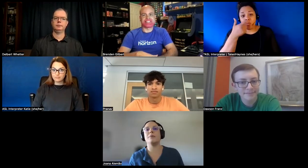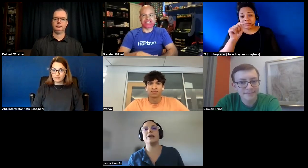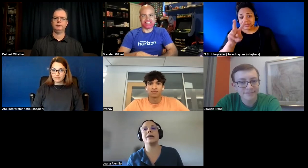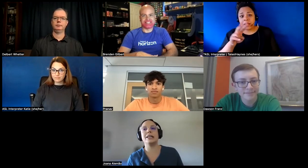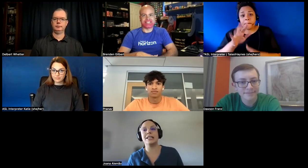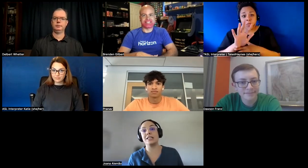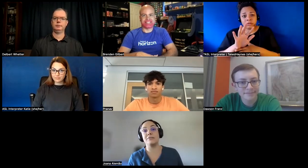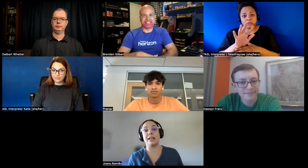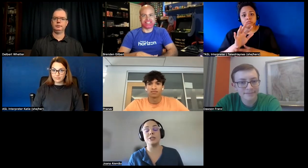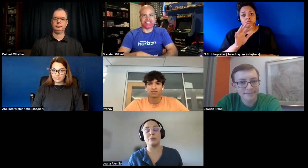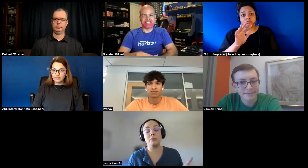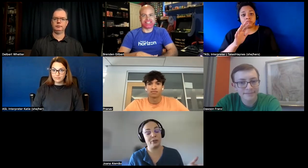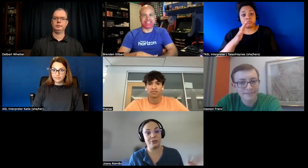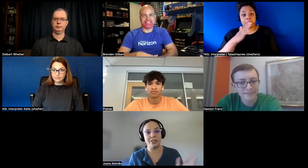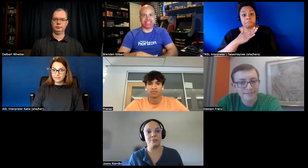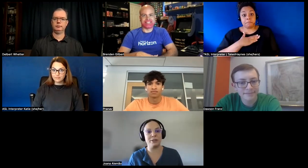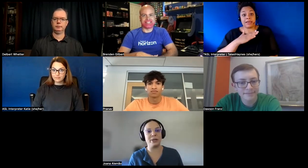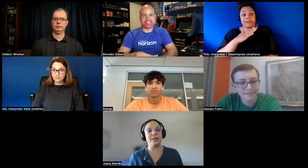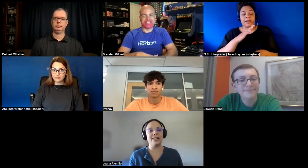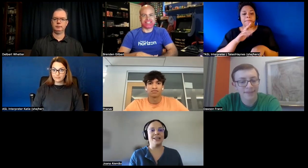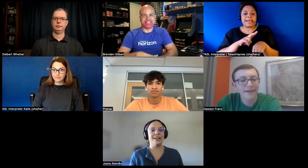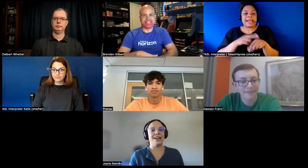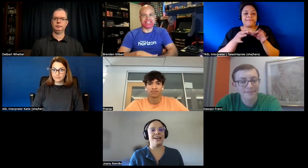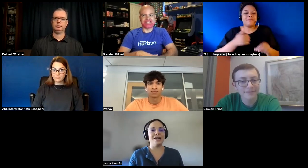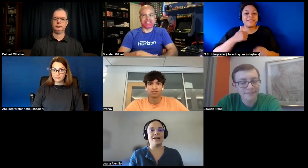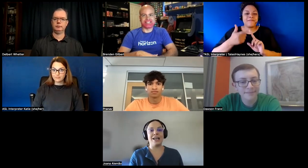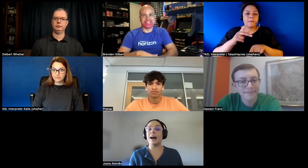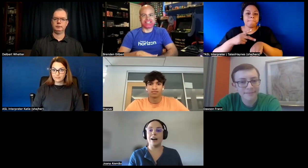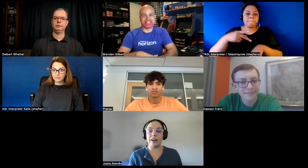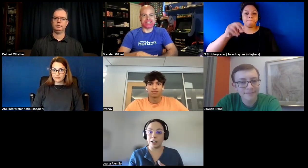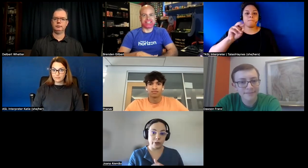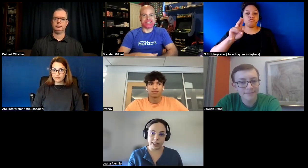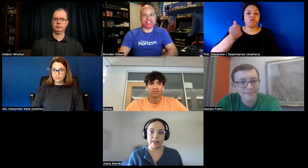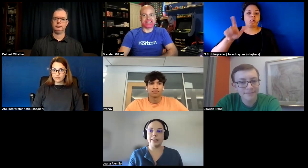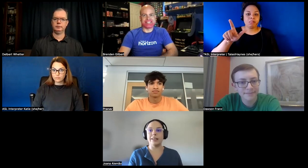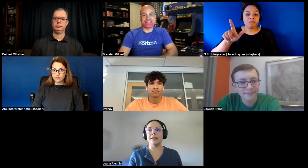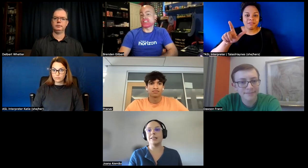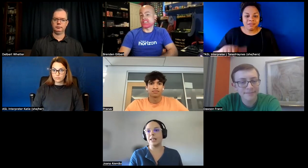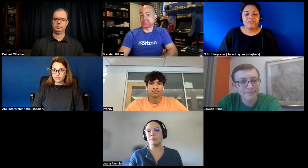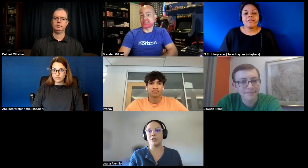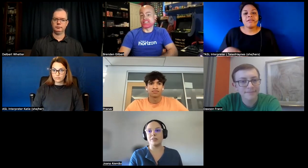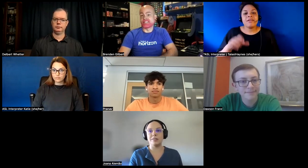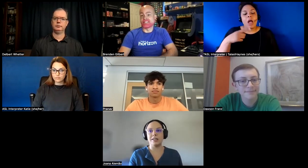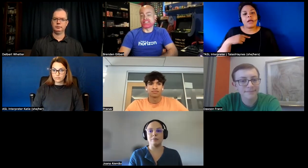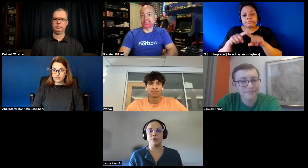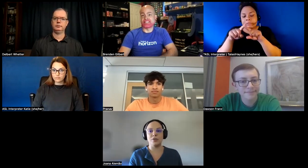my native language i'm portuguese by the way uh i i rely in captions all the time so